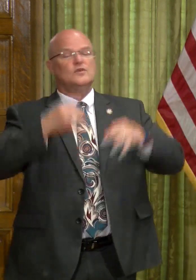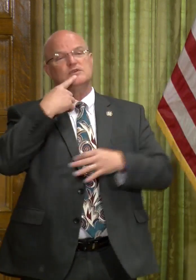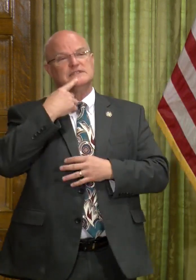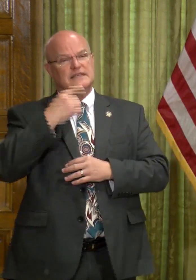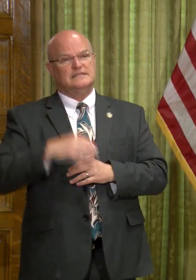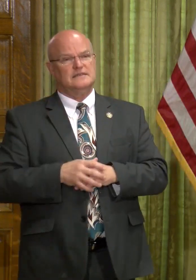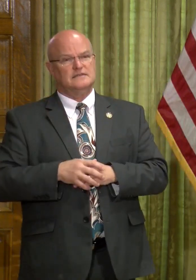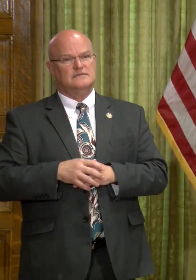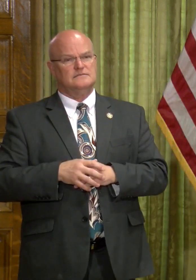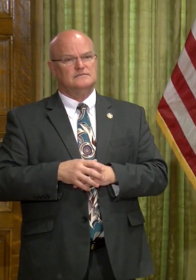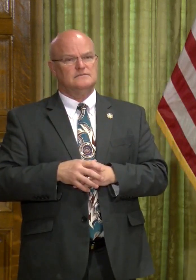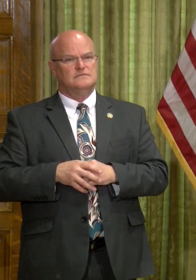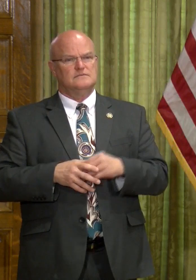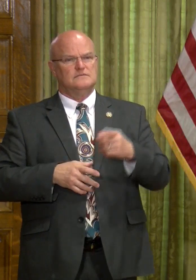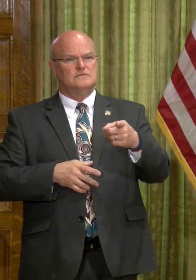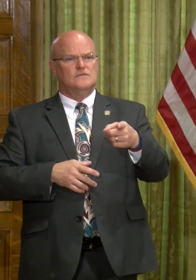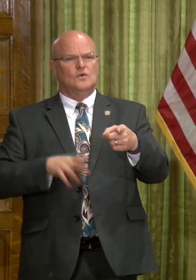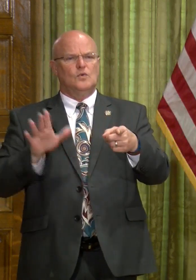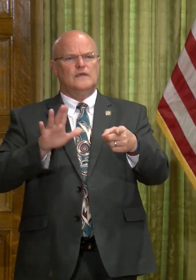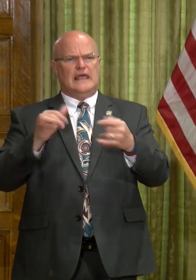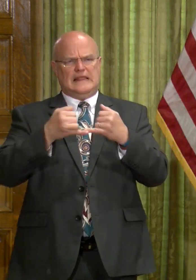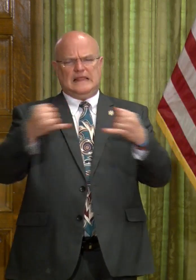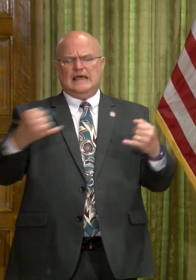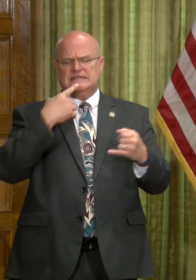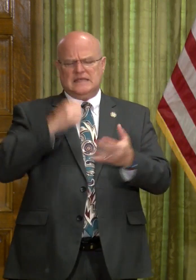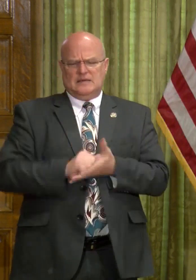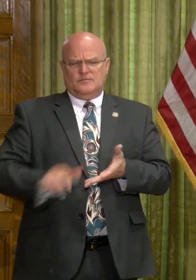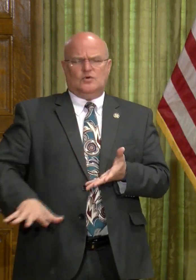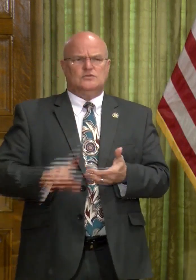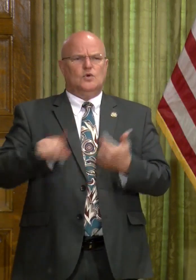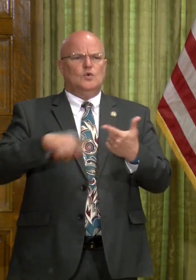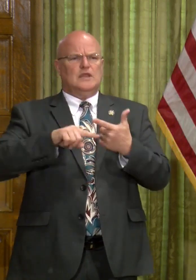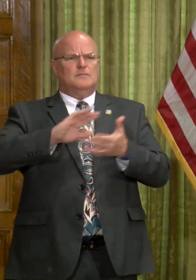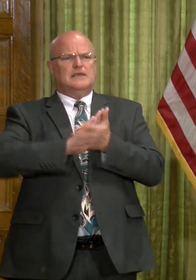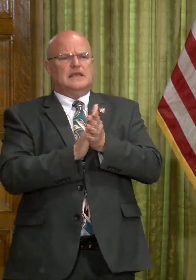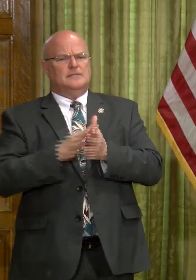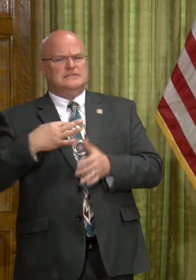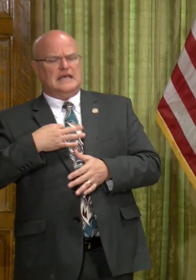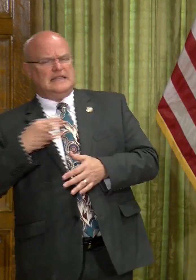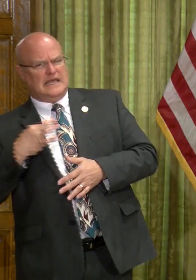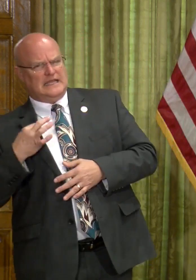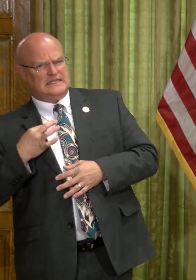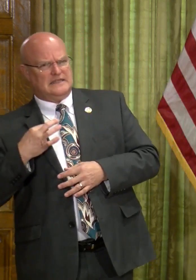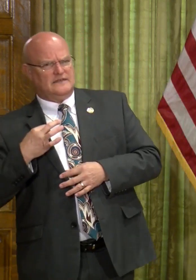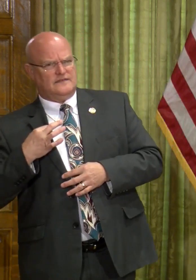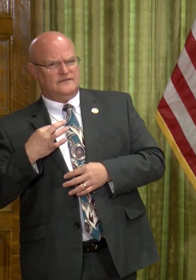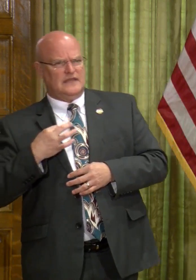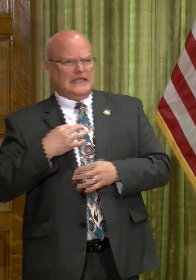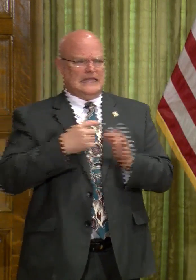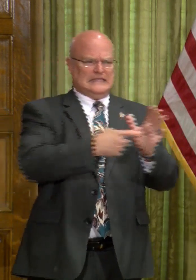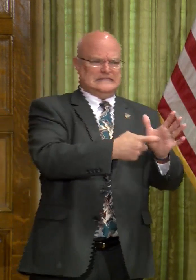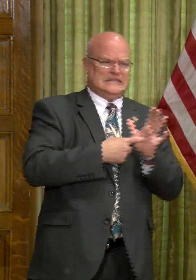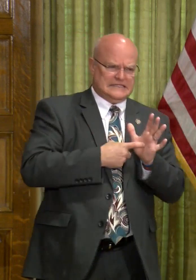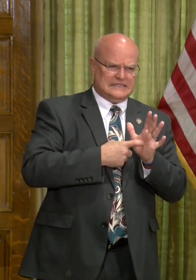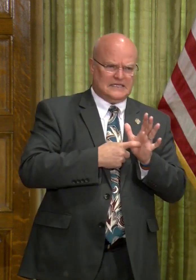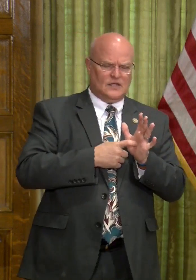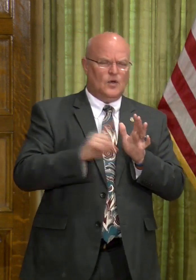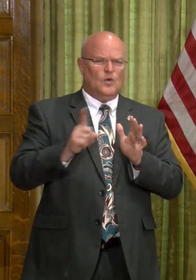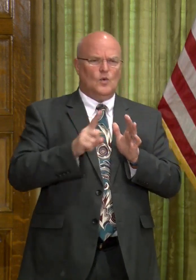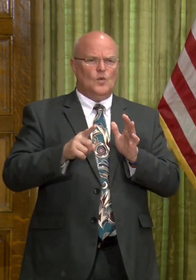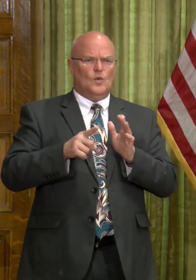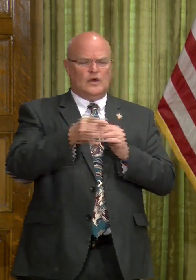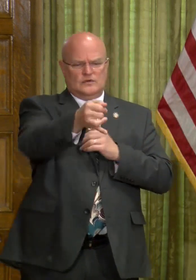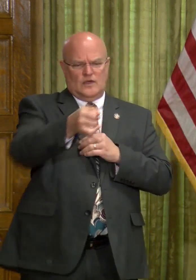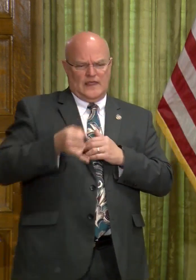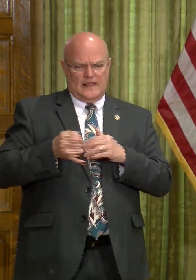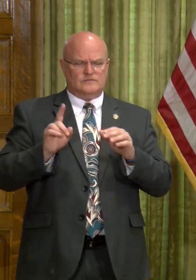says on that. Well, guess, what, what is that line when it comes to abortions, when it becomes elective and a necessity? Where do you, where